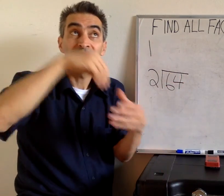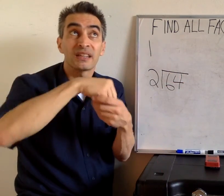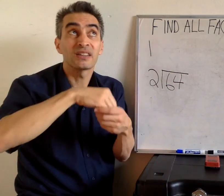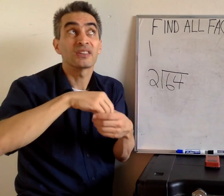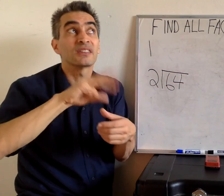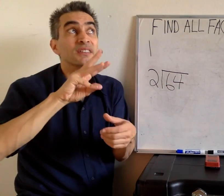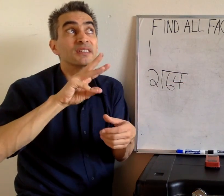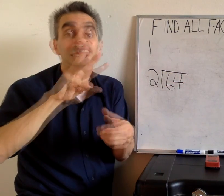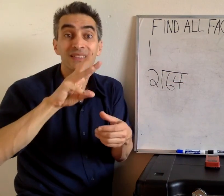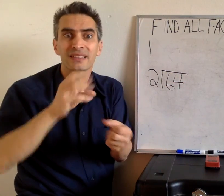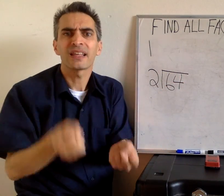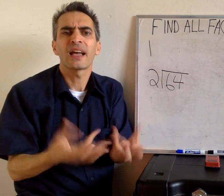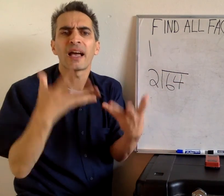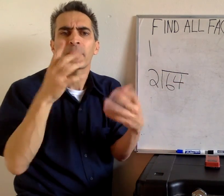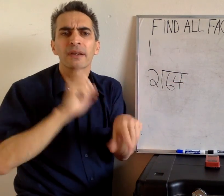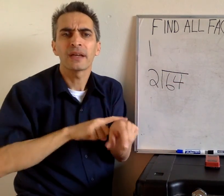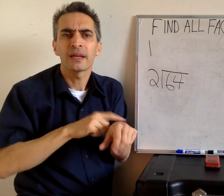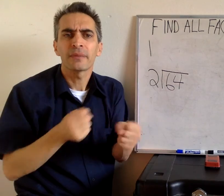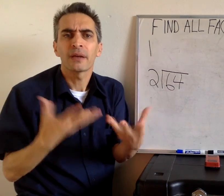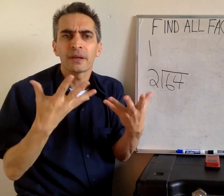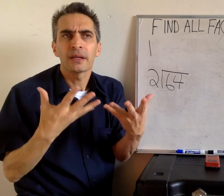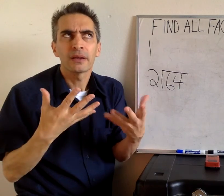2 goes into 6. How many times?